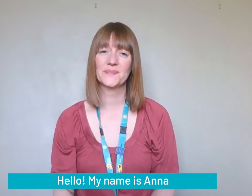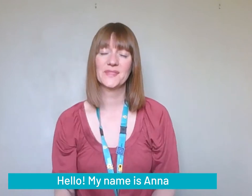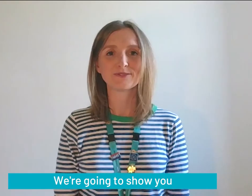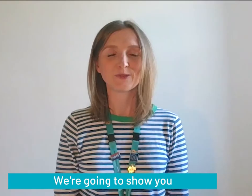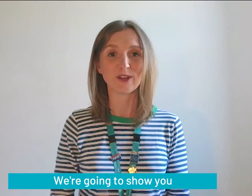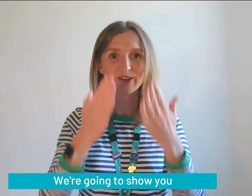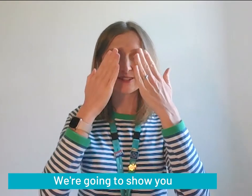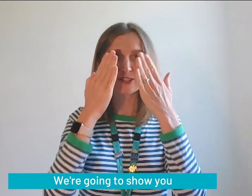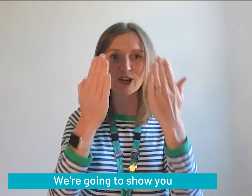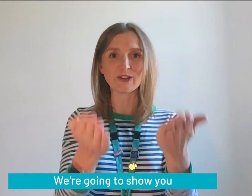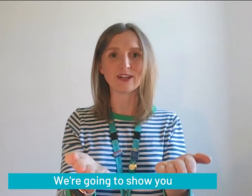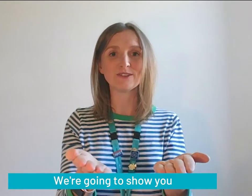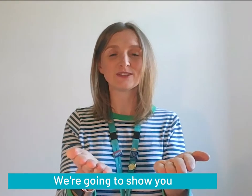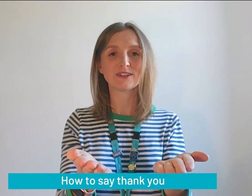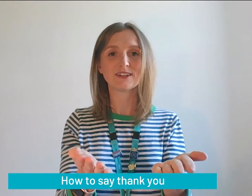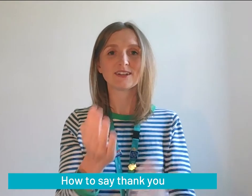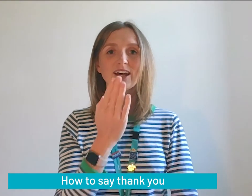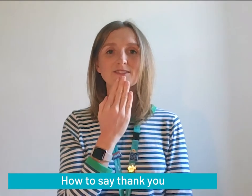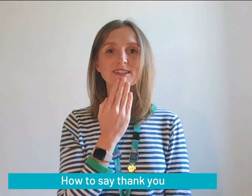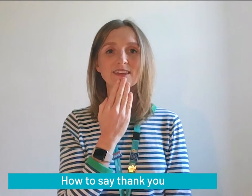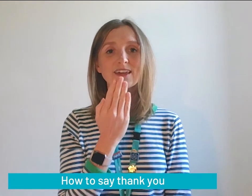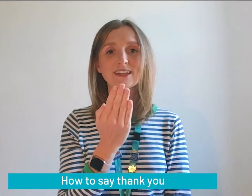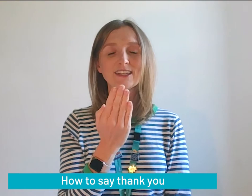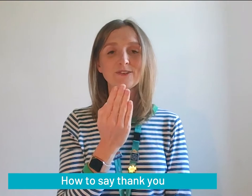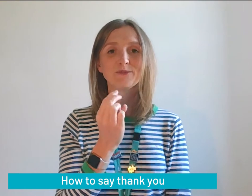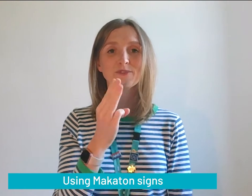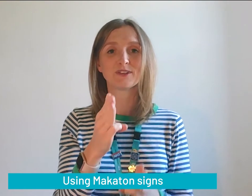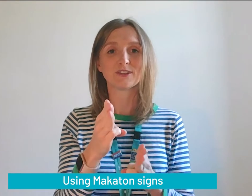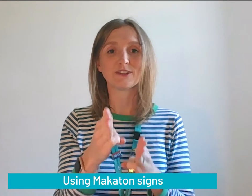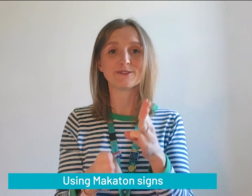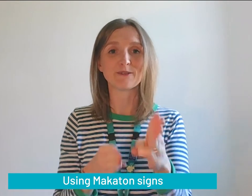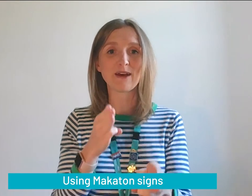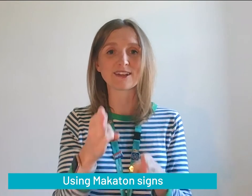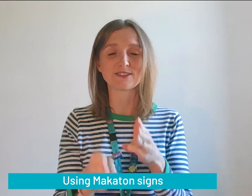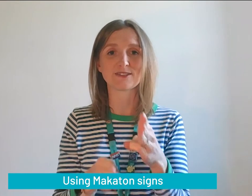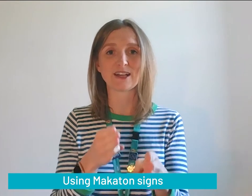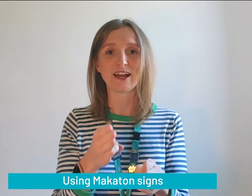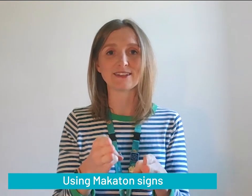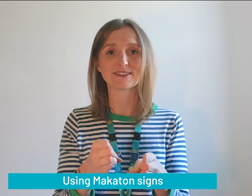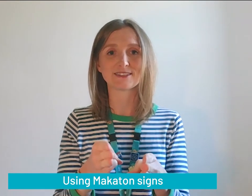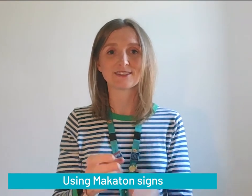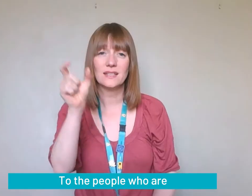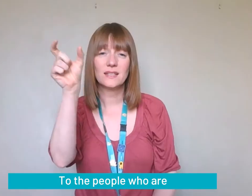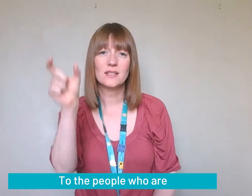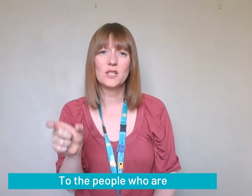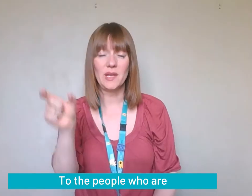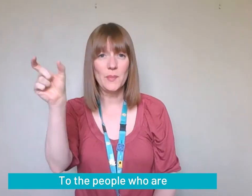We're going to show you how to say thank you using Makaton signs to the people